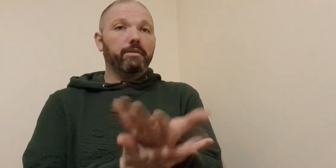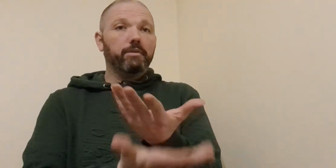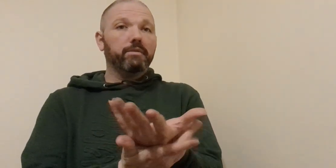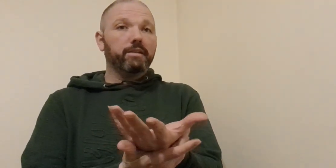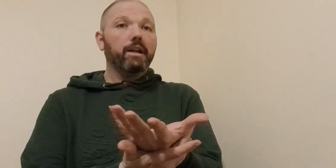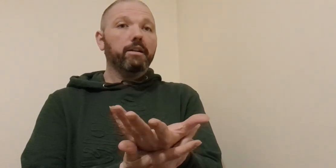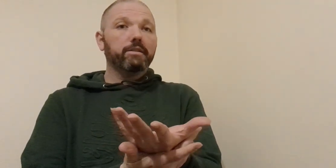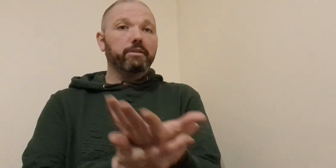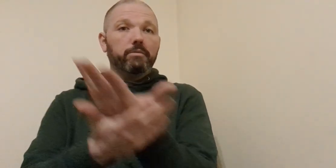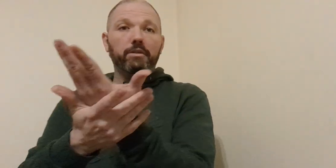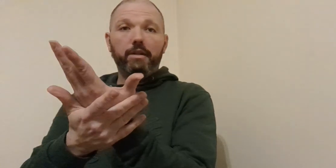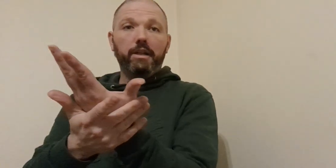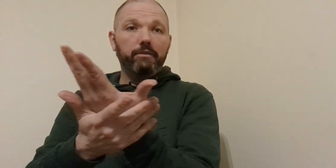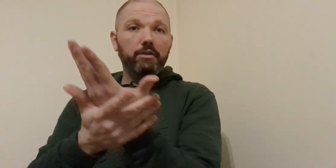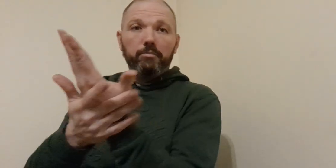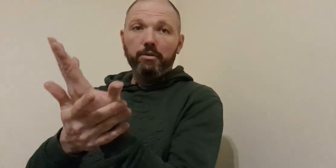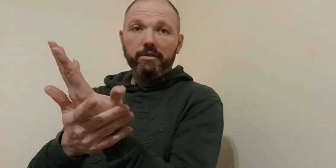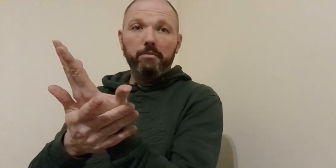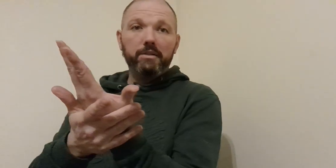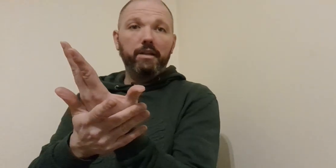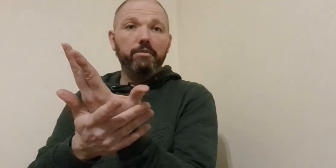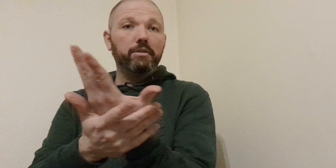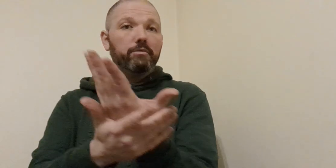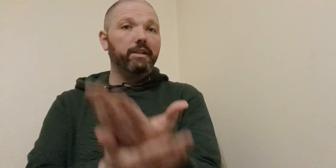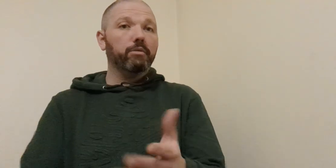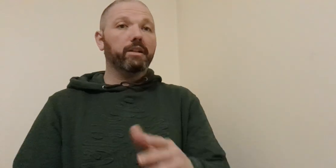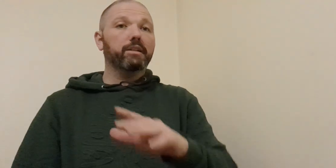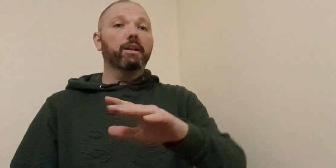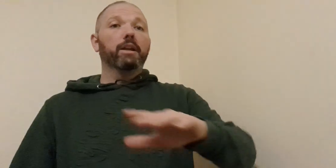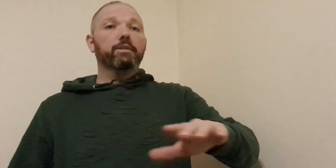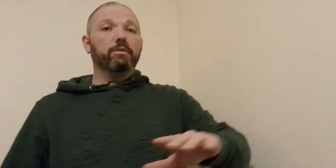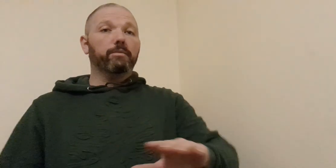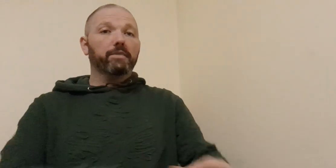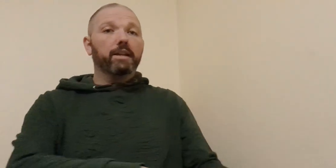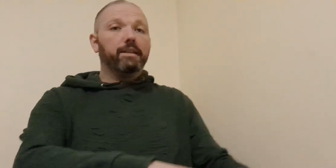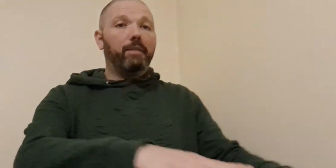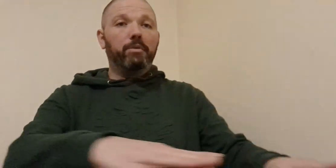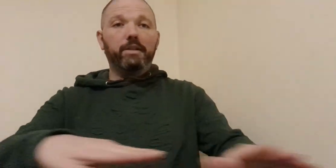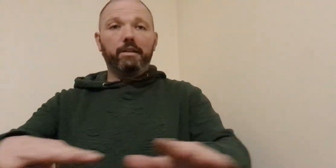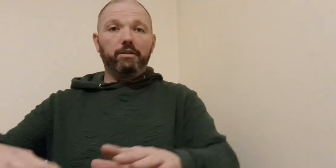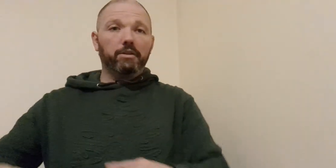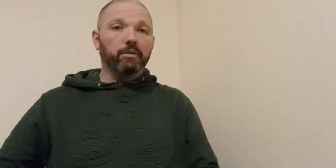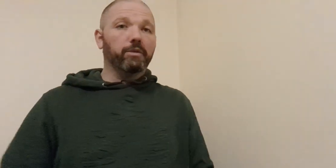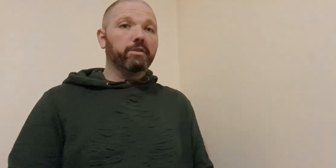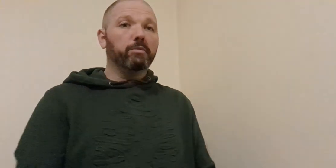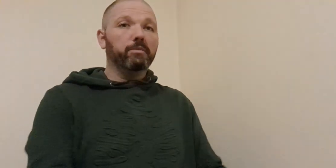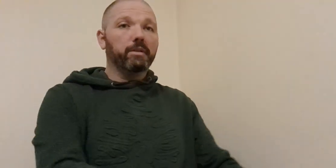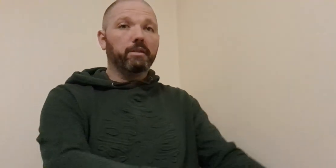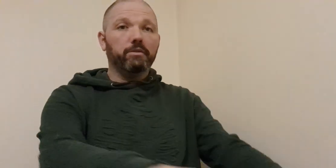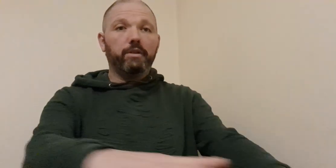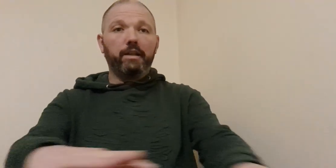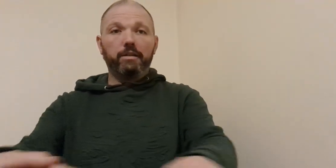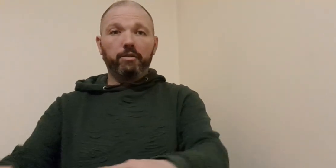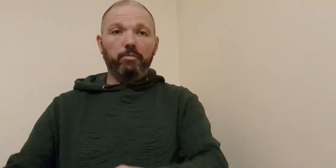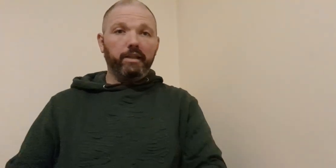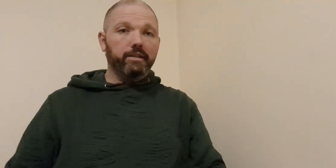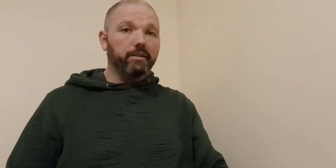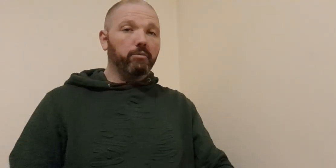wrist locks like where you can kind of like pull someone down like a really quickly. So that particular like a first movement like a dragon like a play is in the